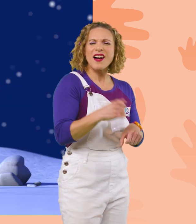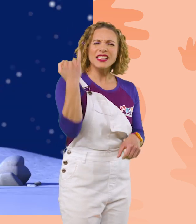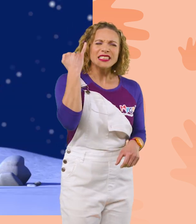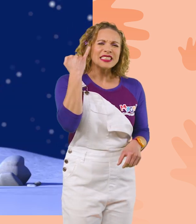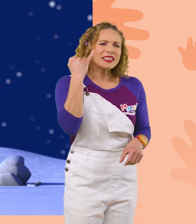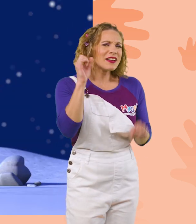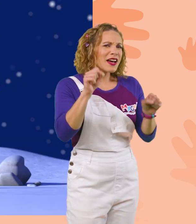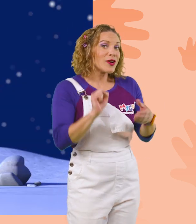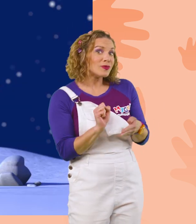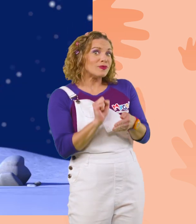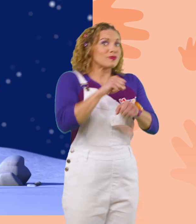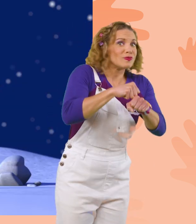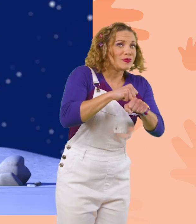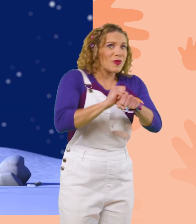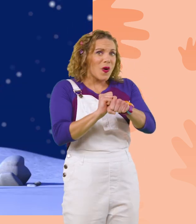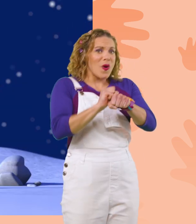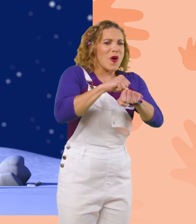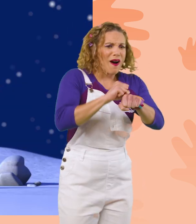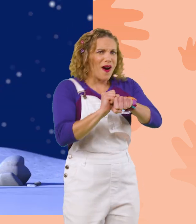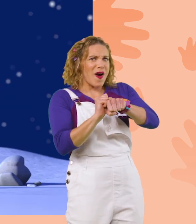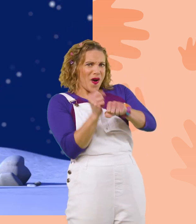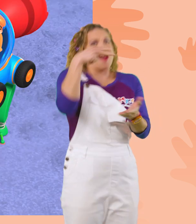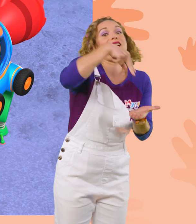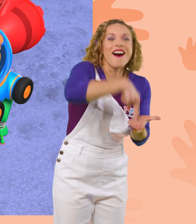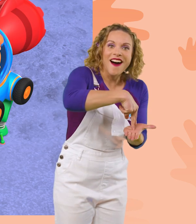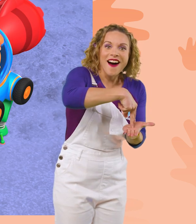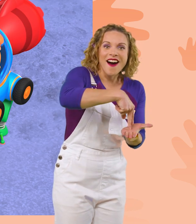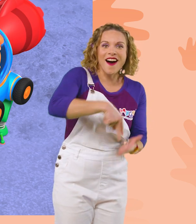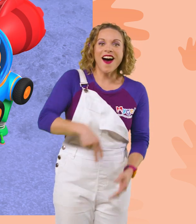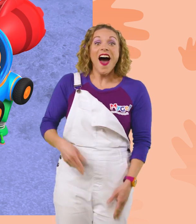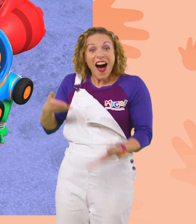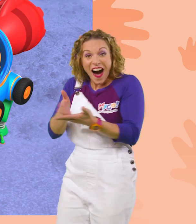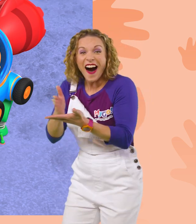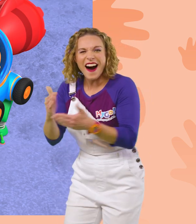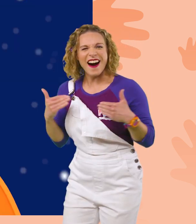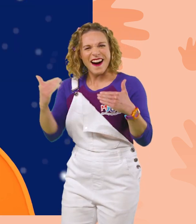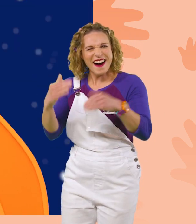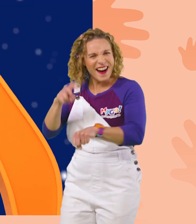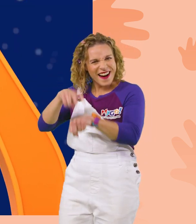uh, uh, just, uh, get up! All right! Then let's bounce!